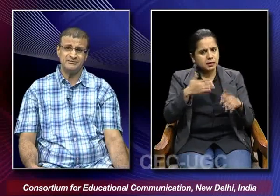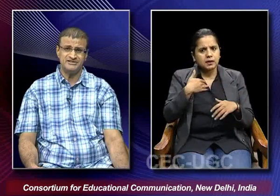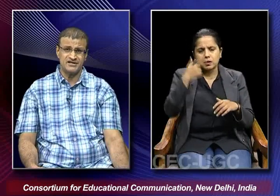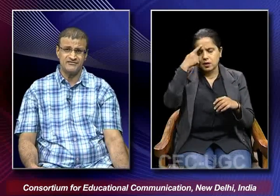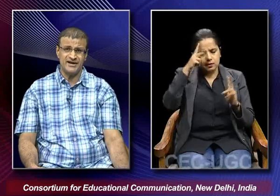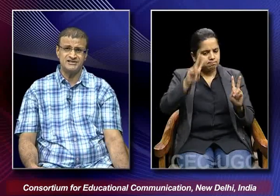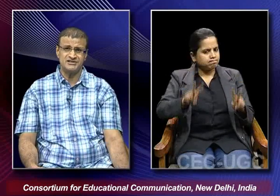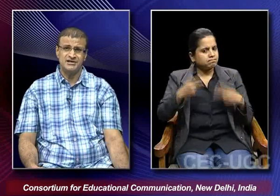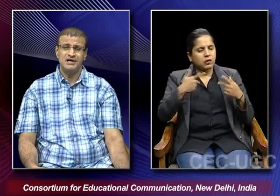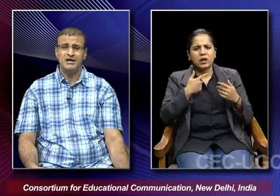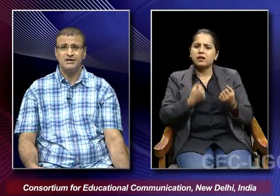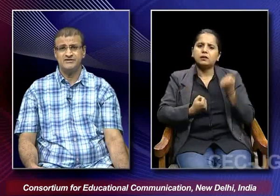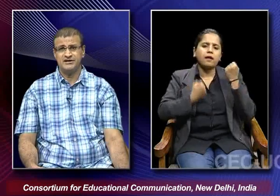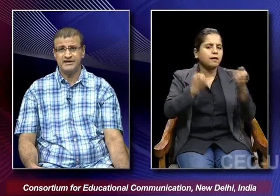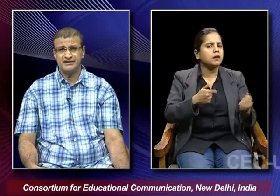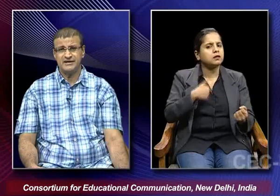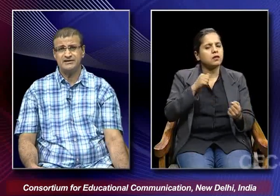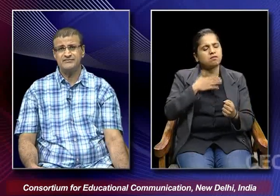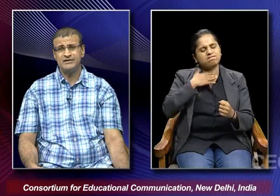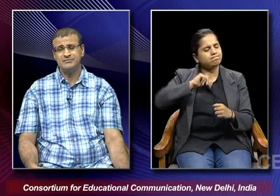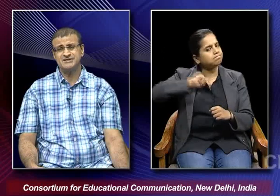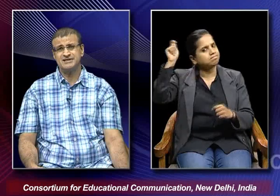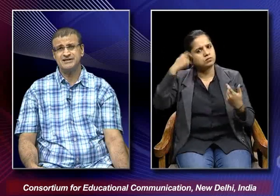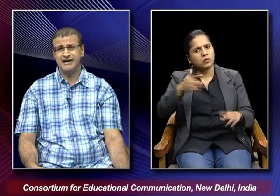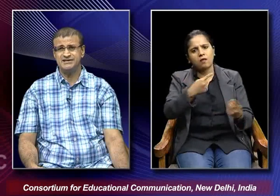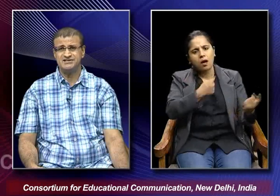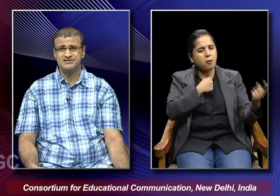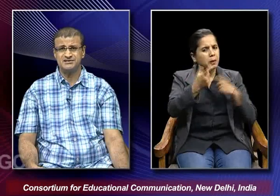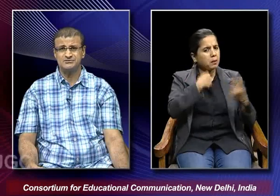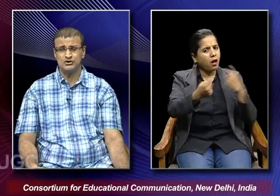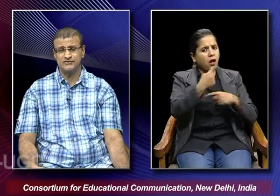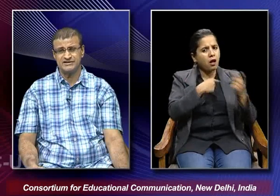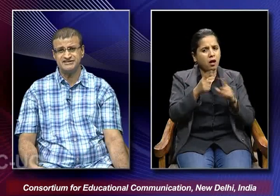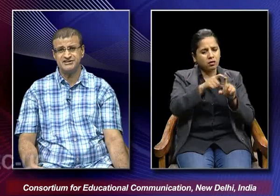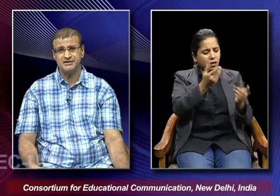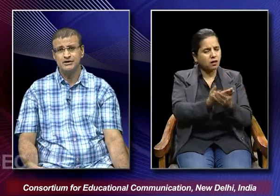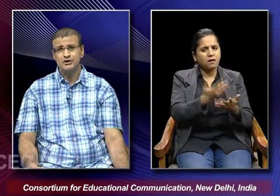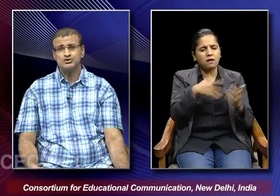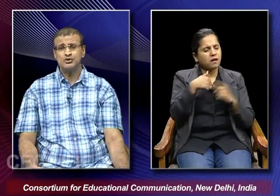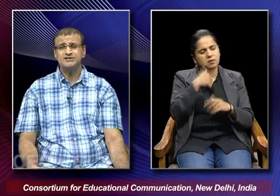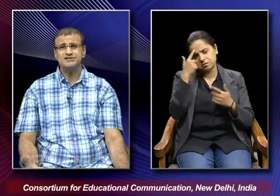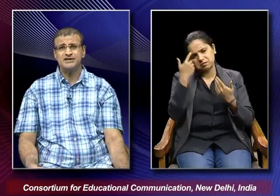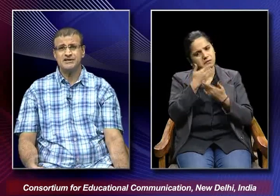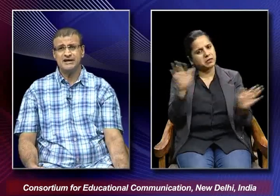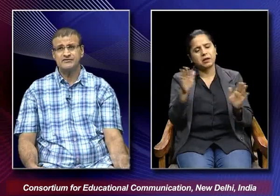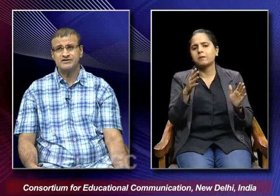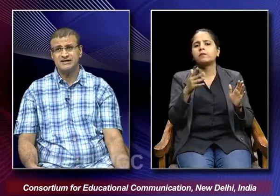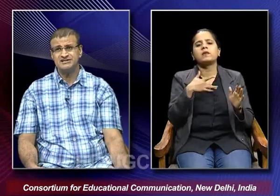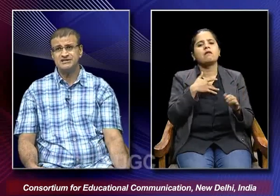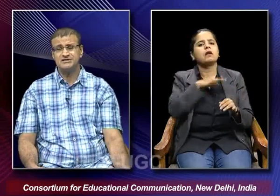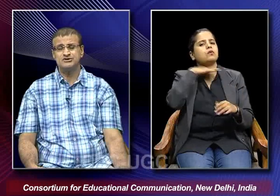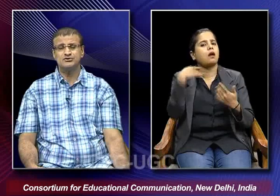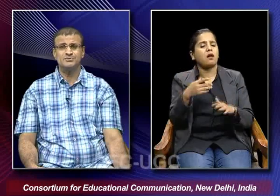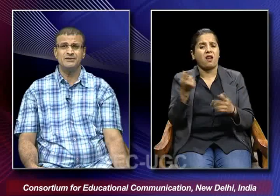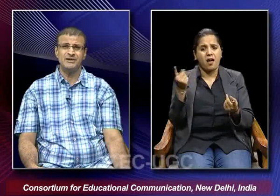the ultimate sacrifice with her death and the film basically ends in some sort of a tragedy so this kind of a